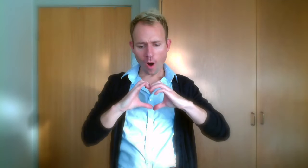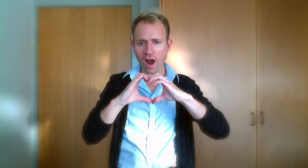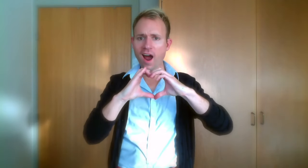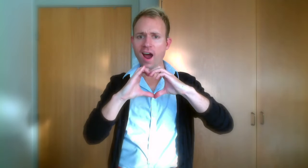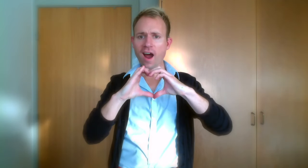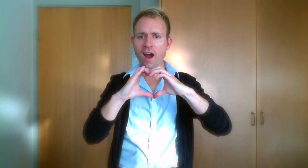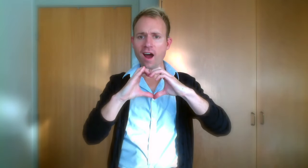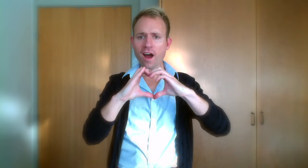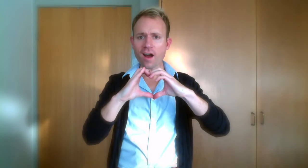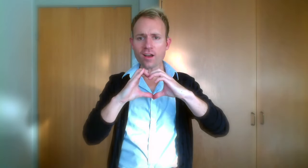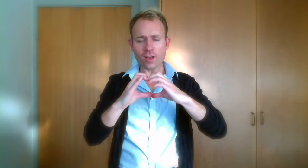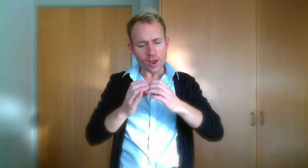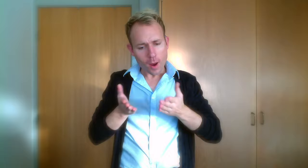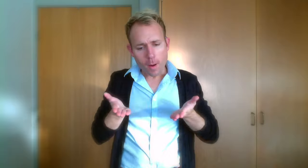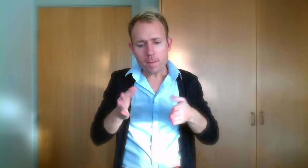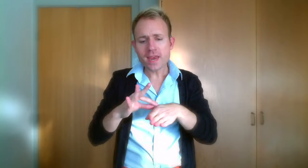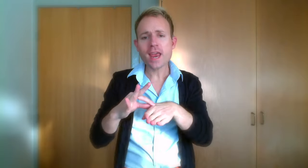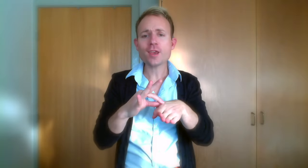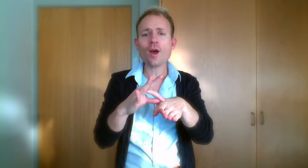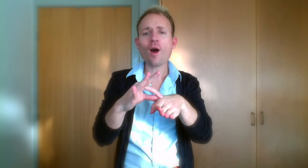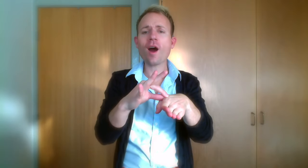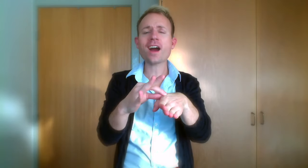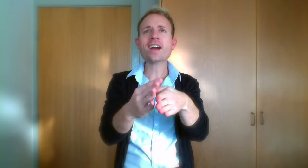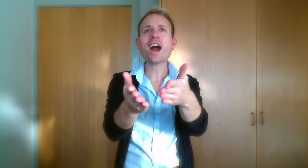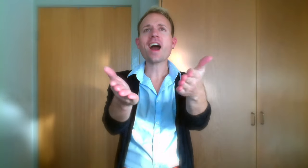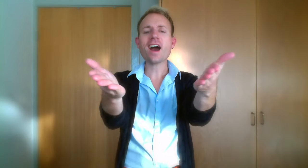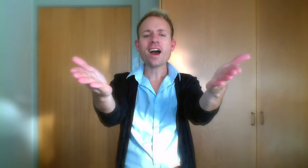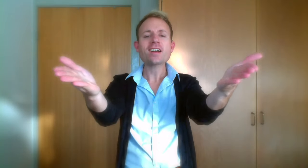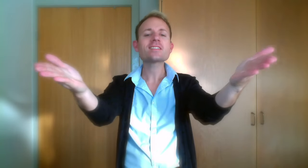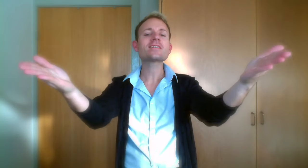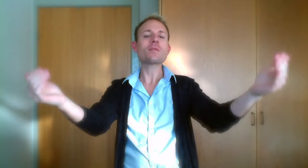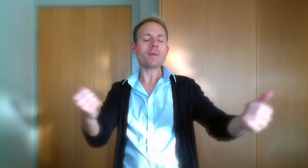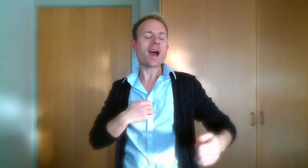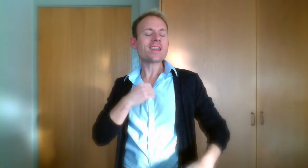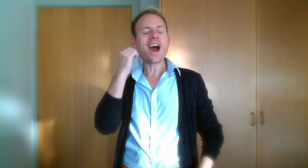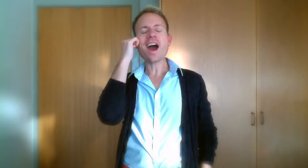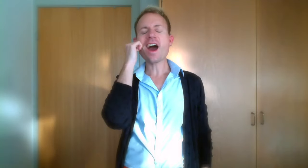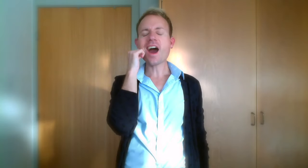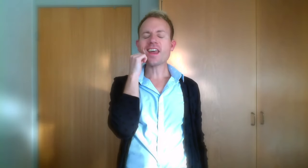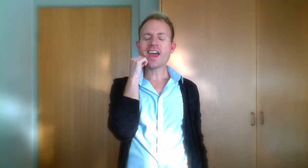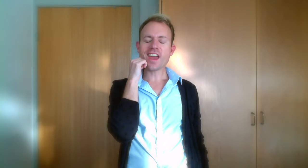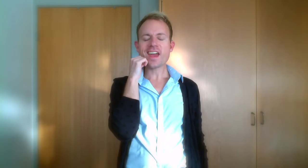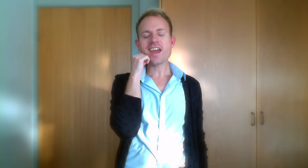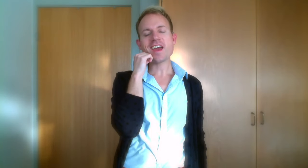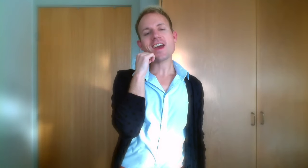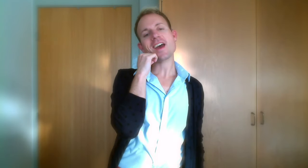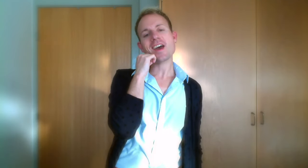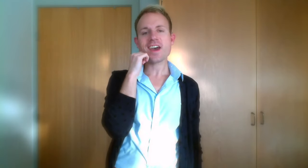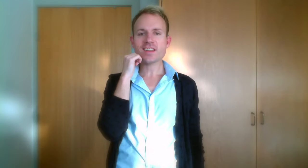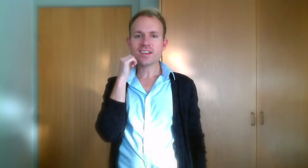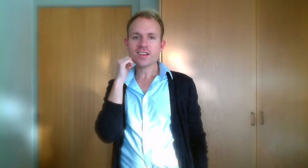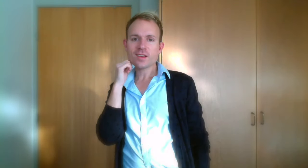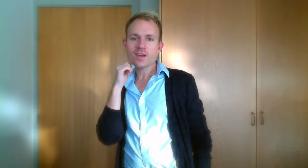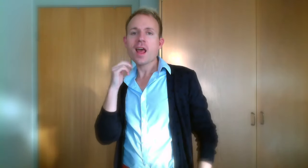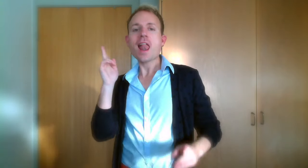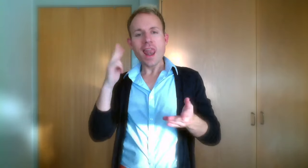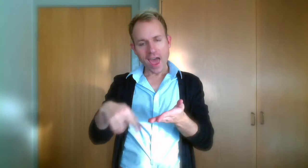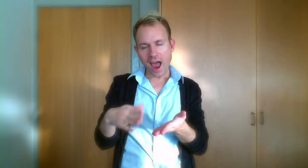heart be your guide My darkness, let life